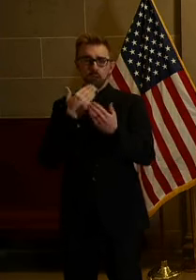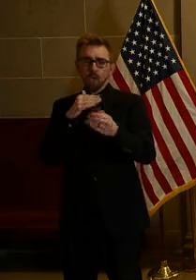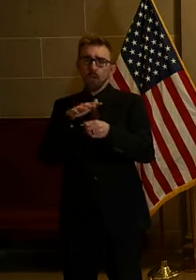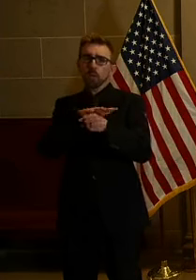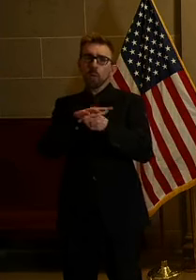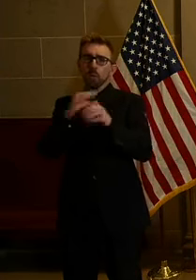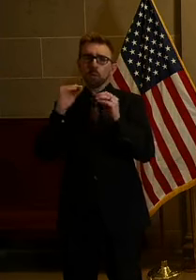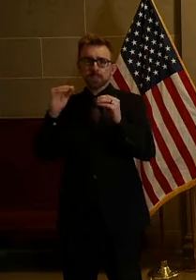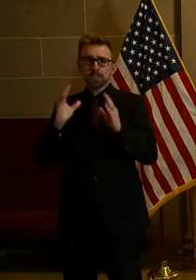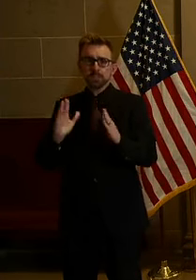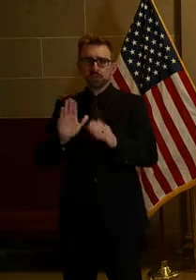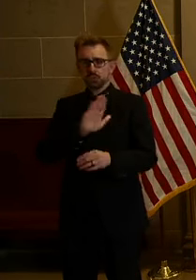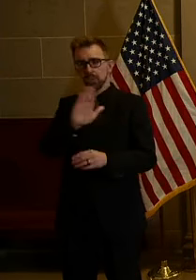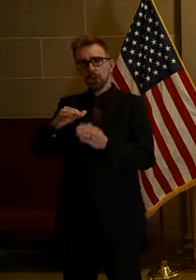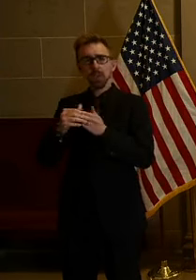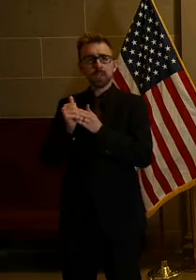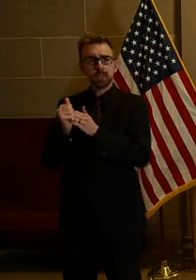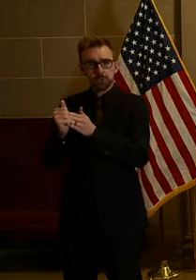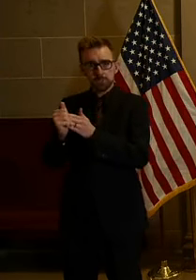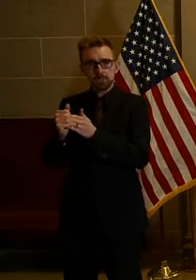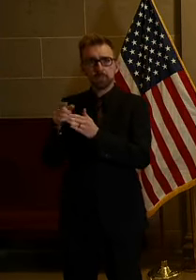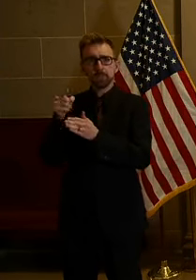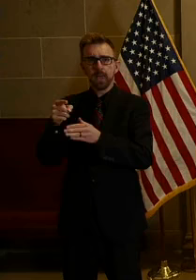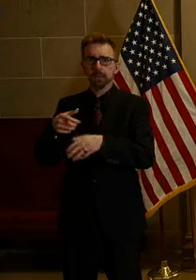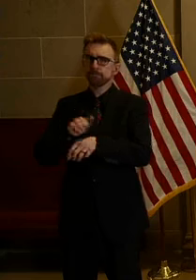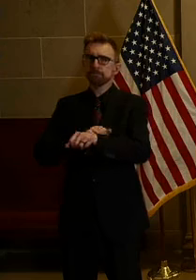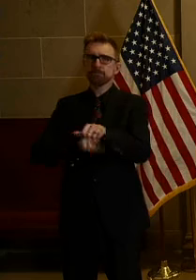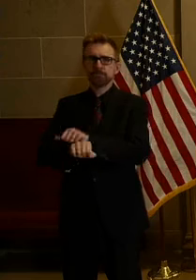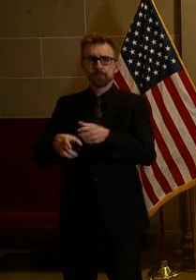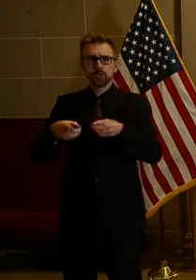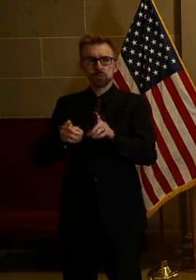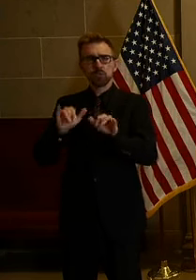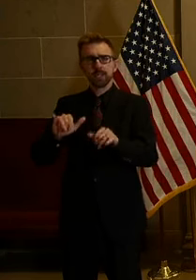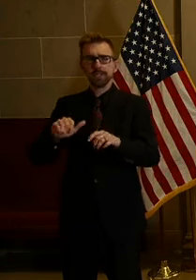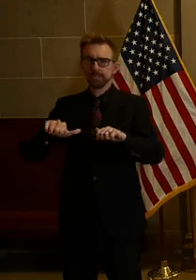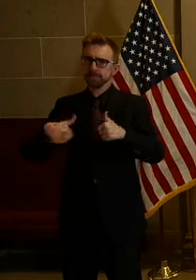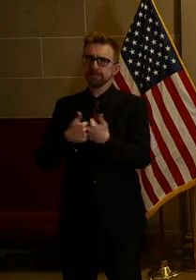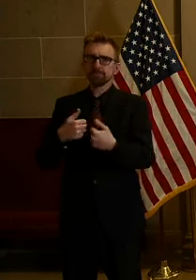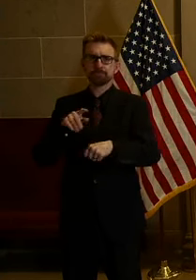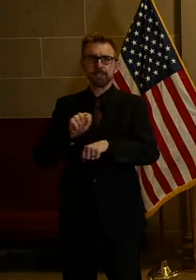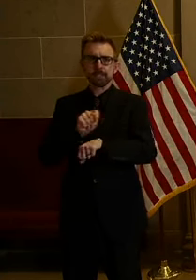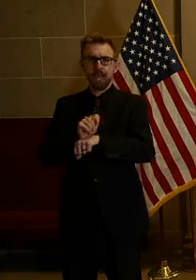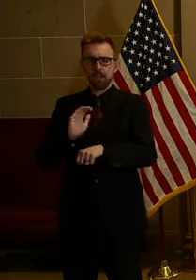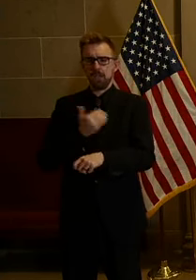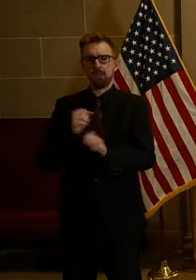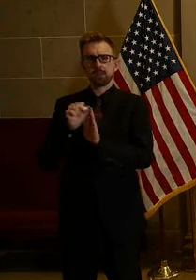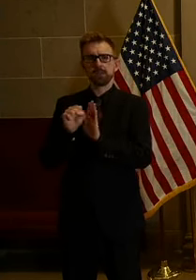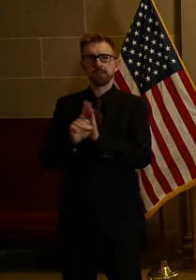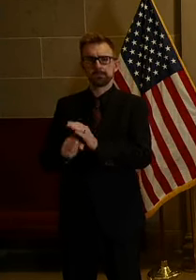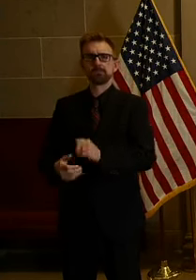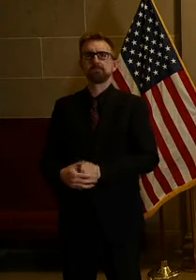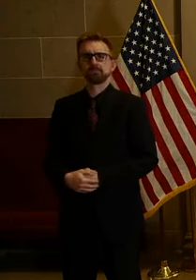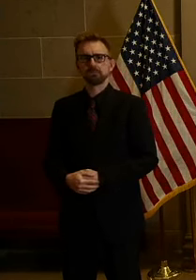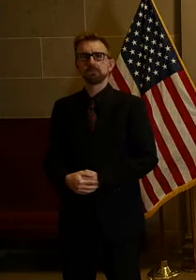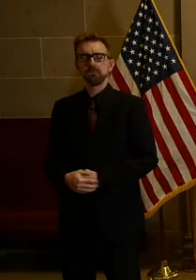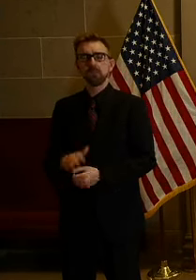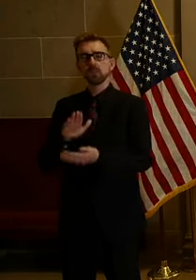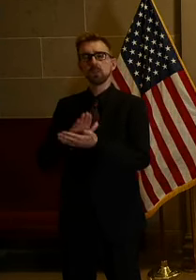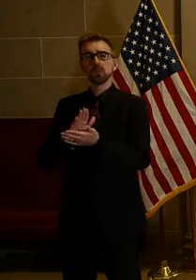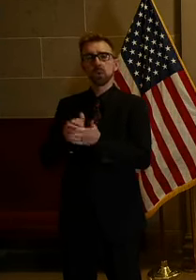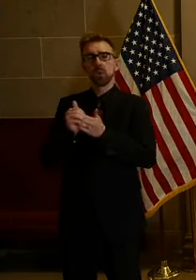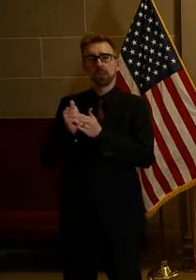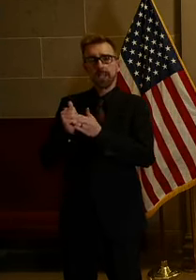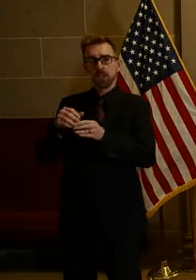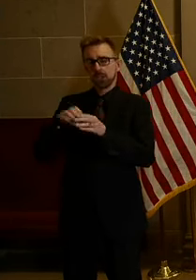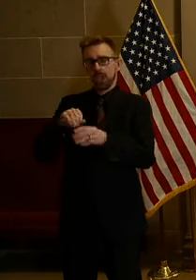for their leadership they have shown during this challenging time for our state. School leaders in our state